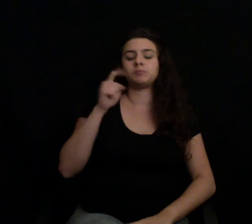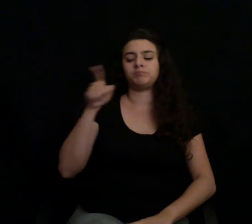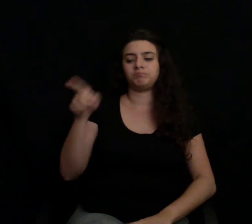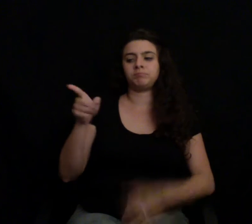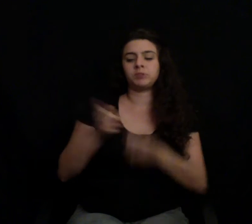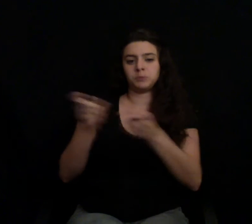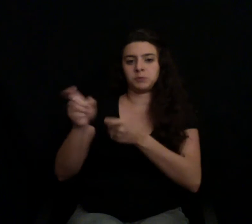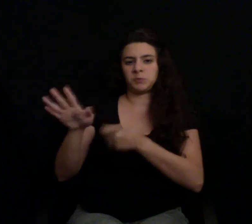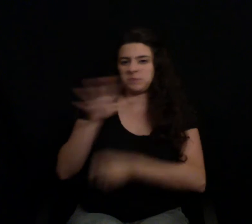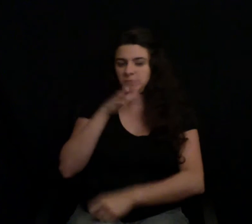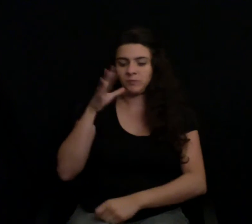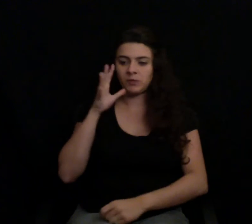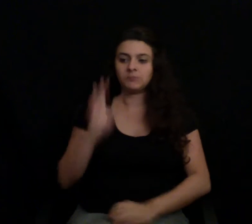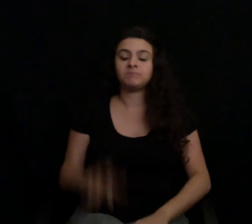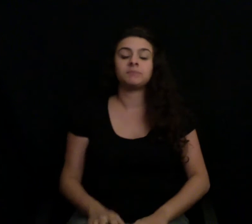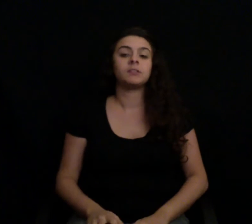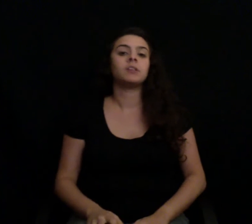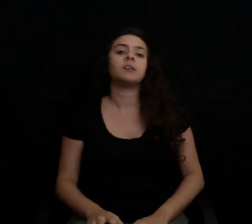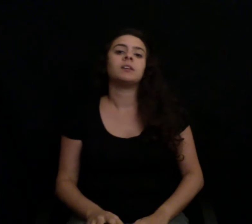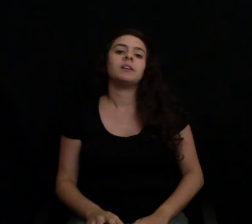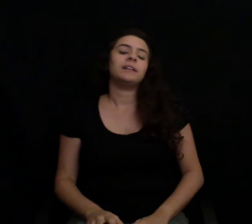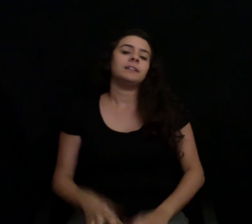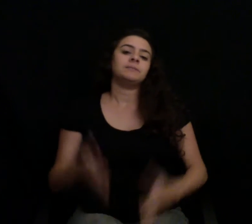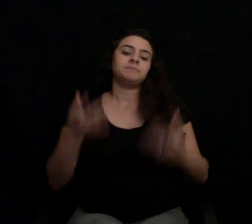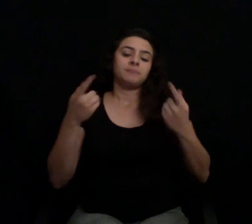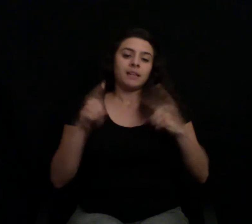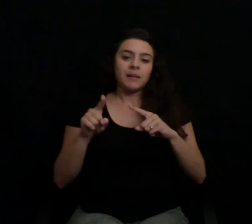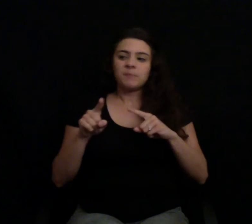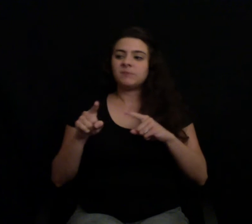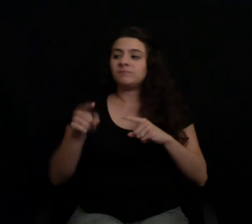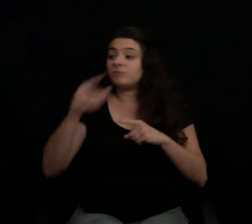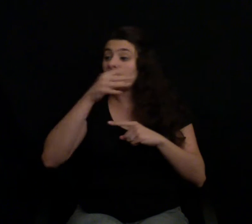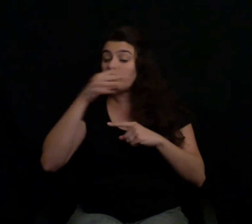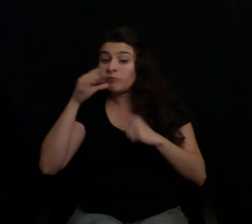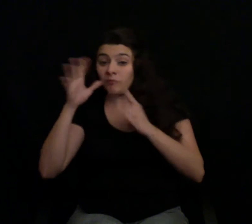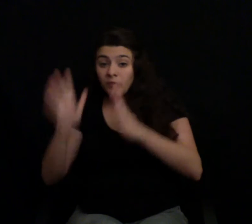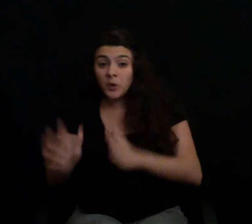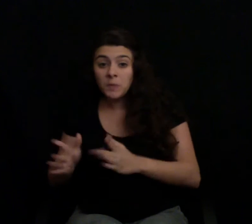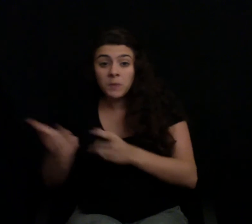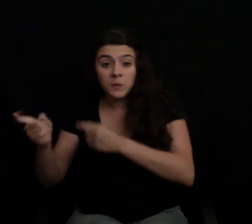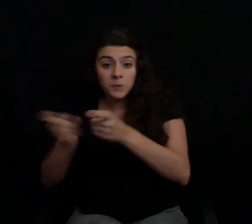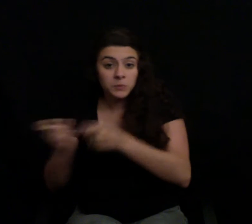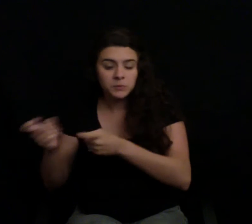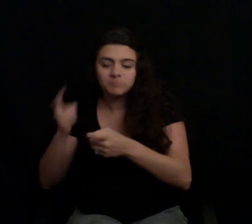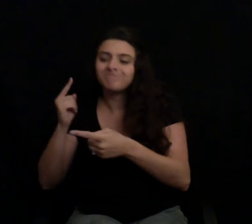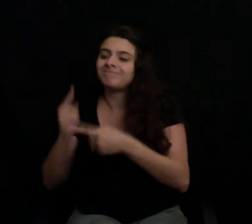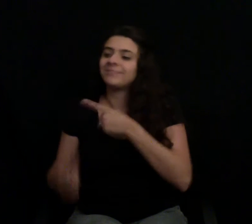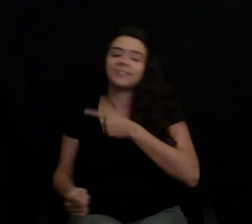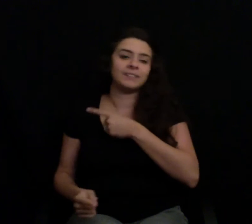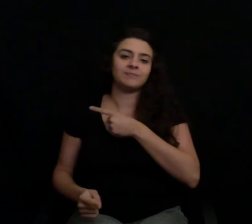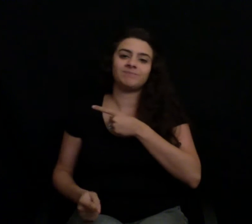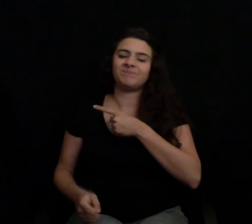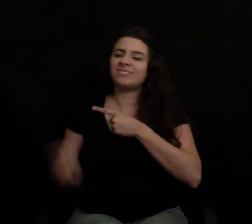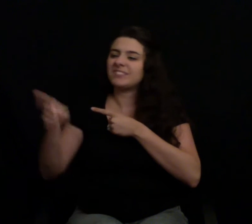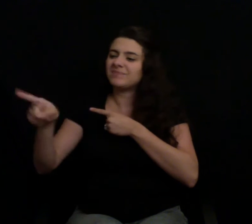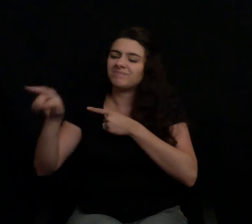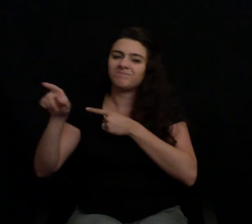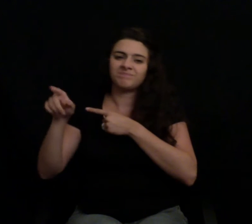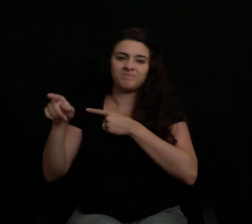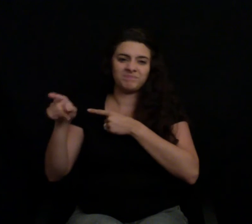the very best effort that Craig is making, the potential for good welfare is always going to be low. Because he's limited by